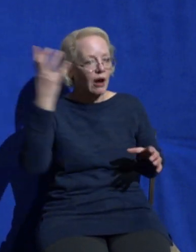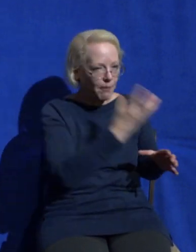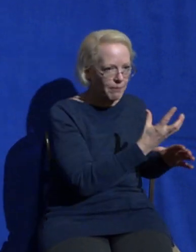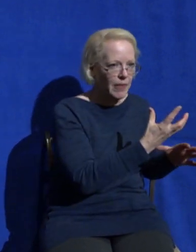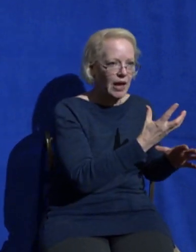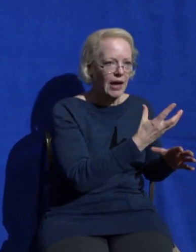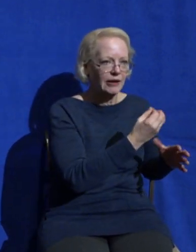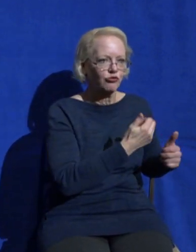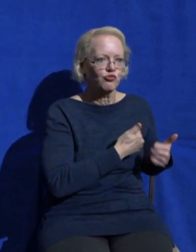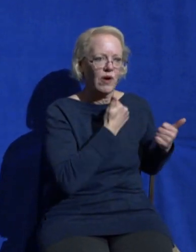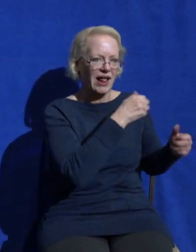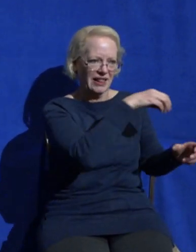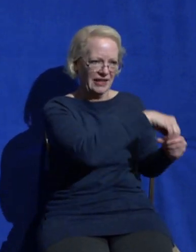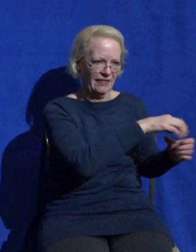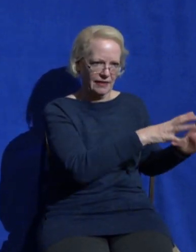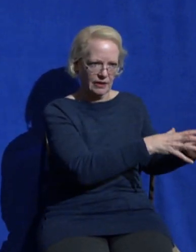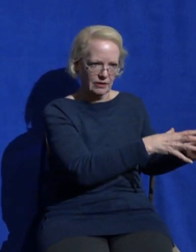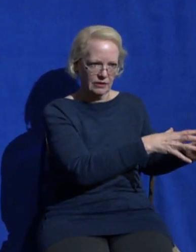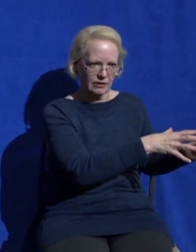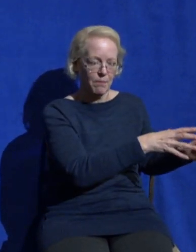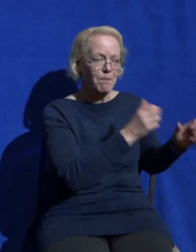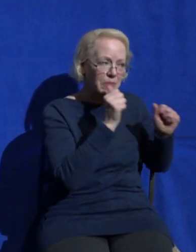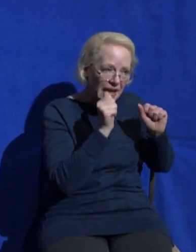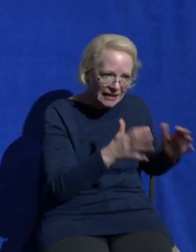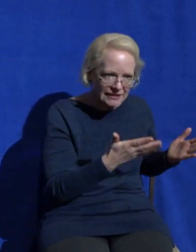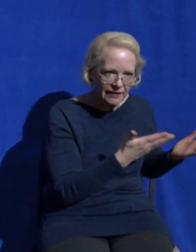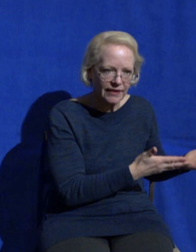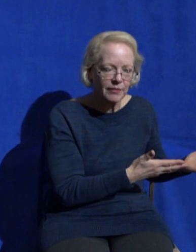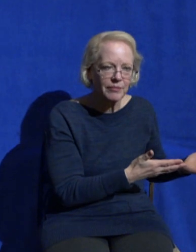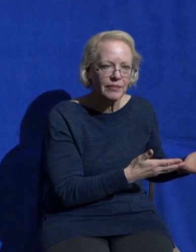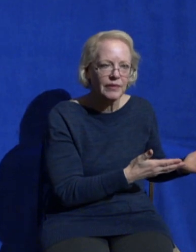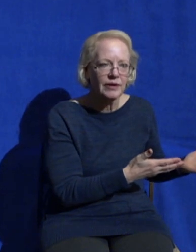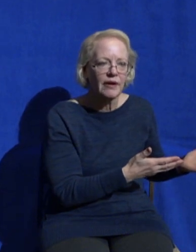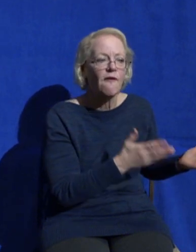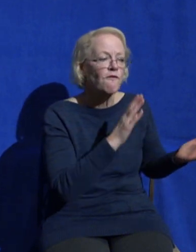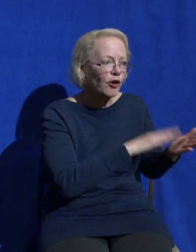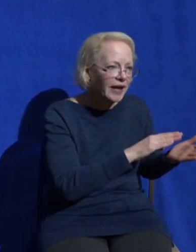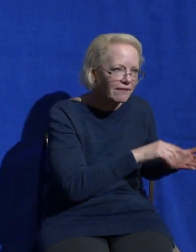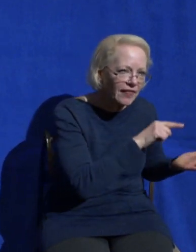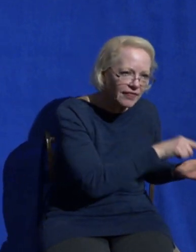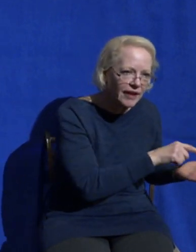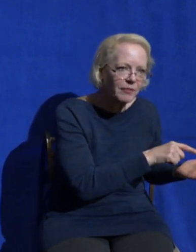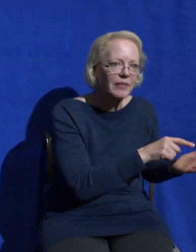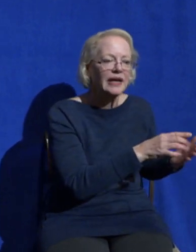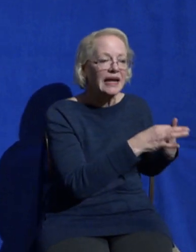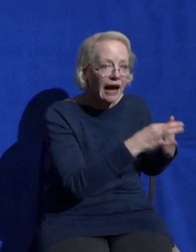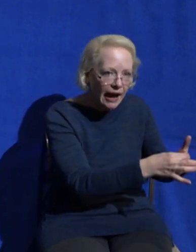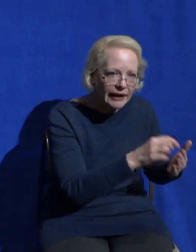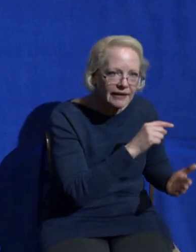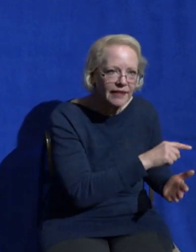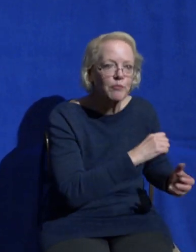blessing them forgiving them providing for them guiding them protecting them